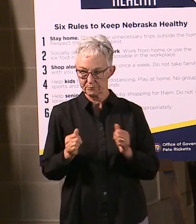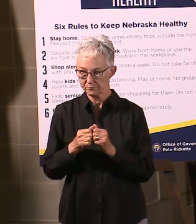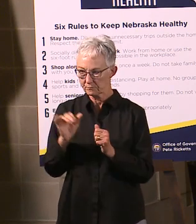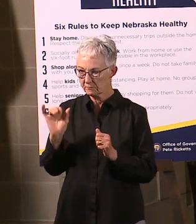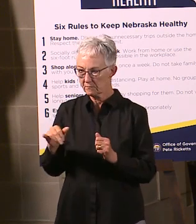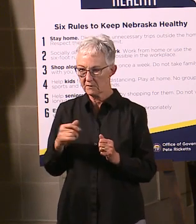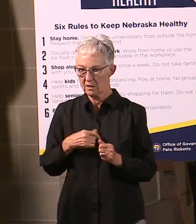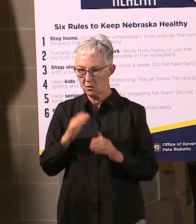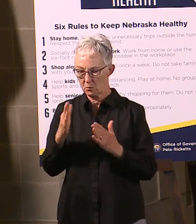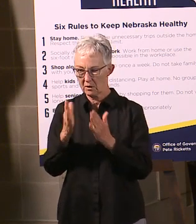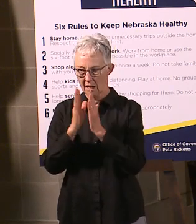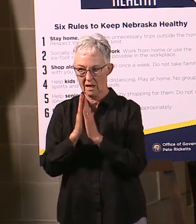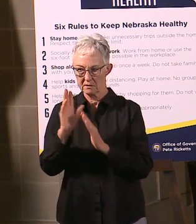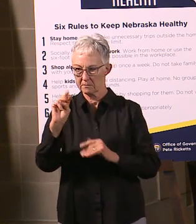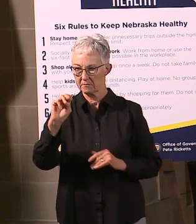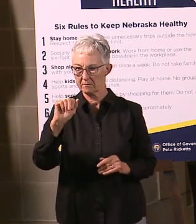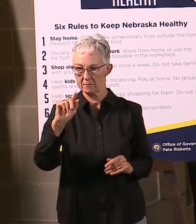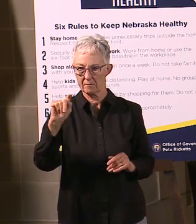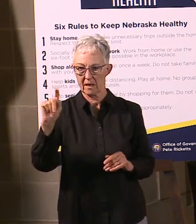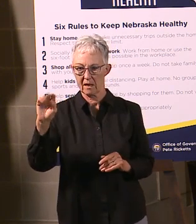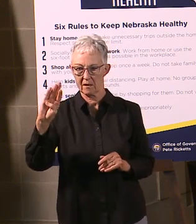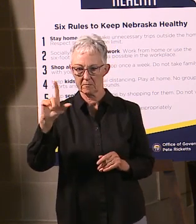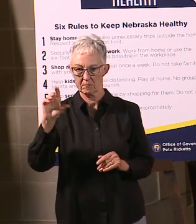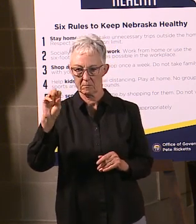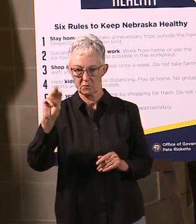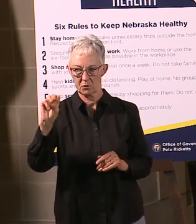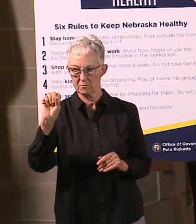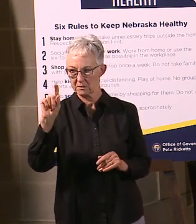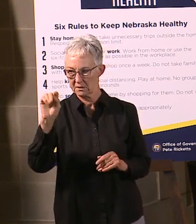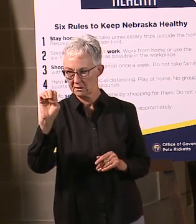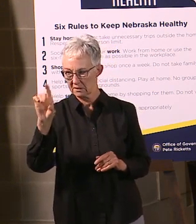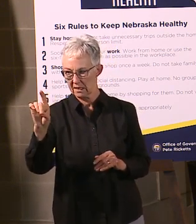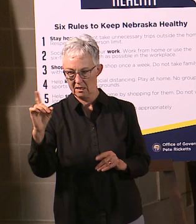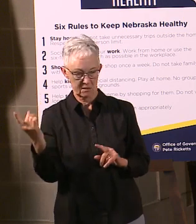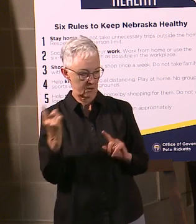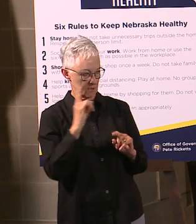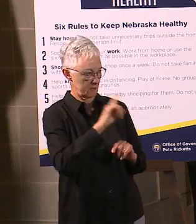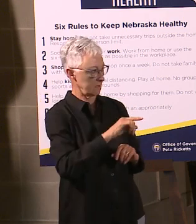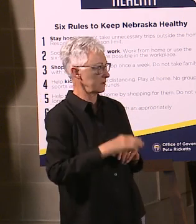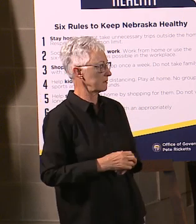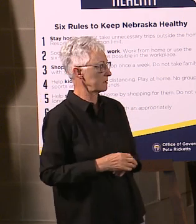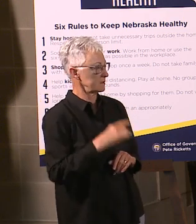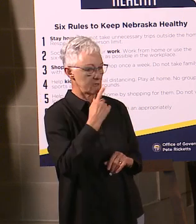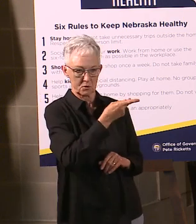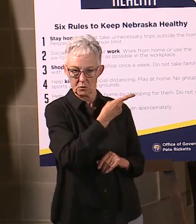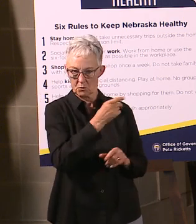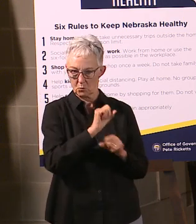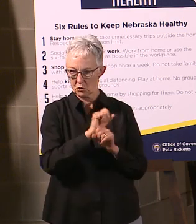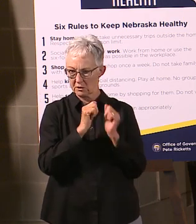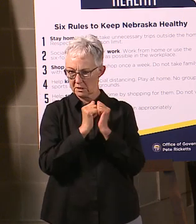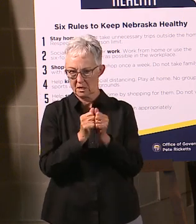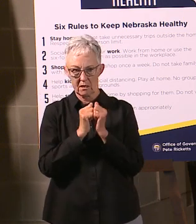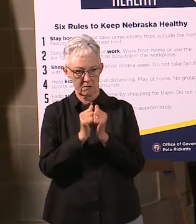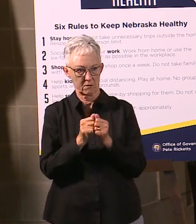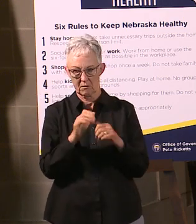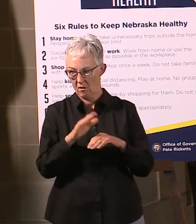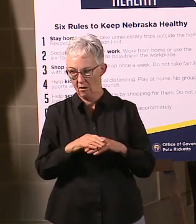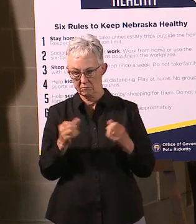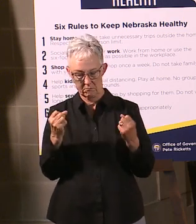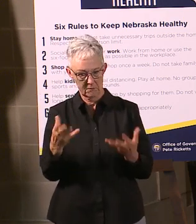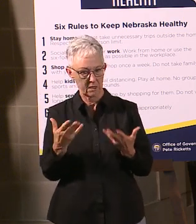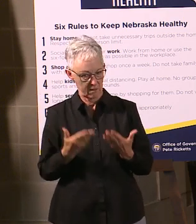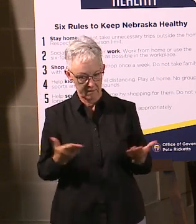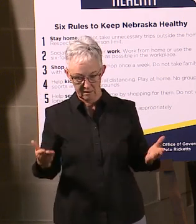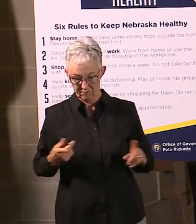going to bring up Matt Blumstead, our Commissioner for Education. He is, he and I have actually been working together on a number of different things from the beginning of this pandemic